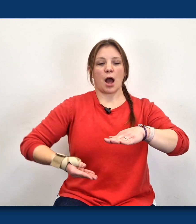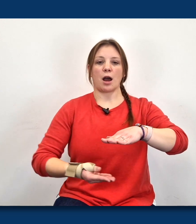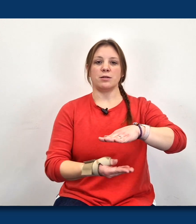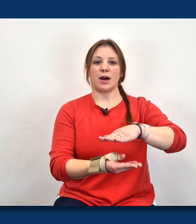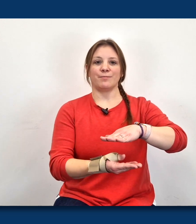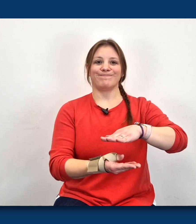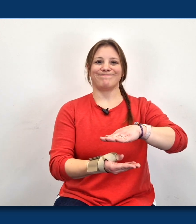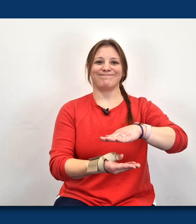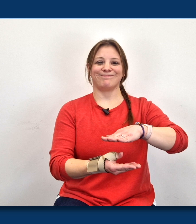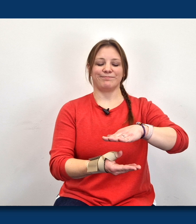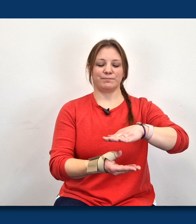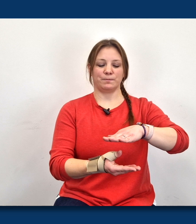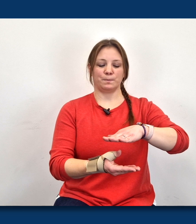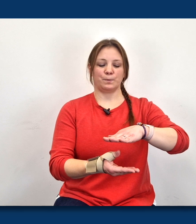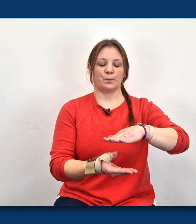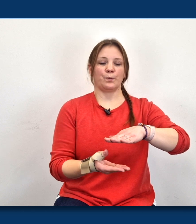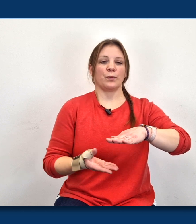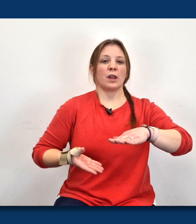Under.